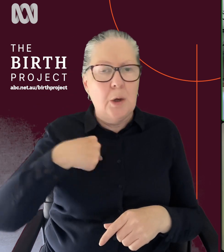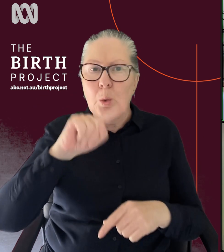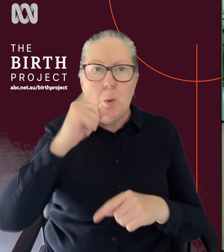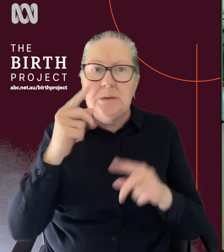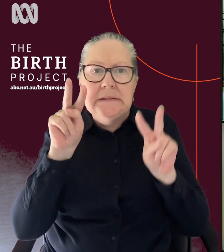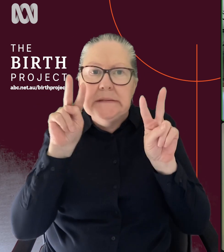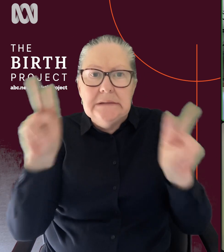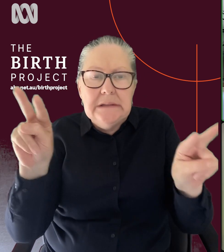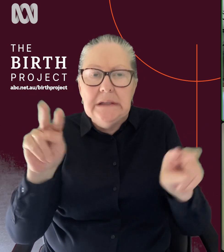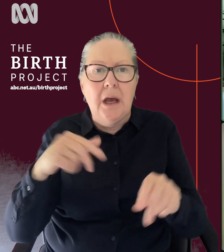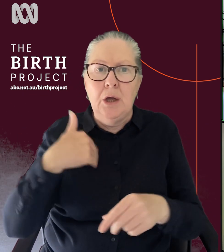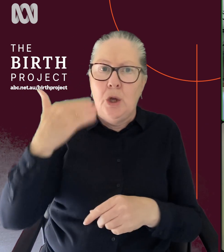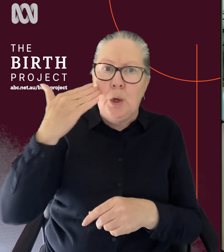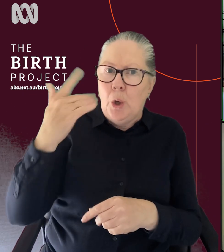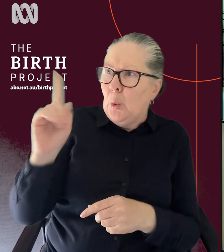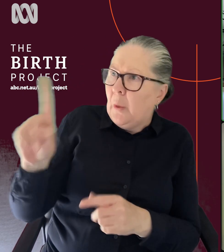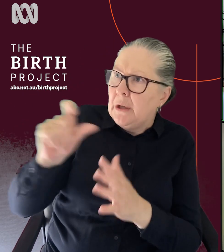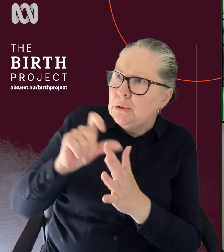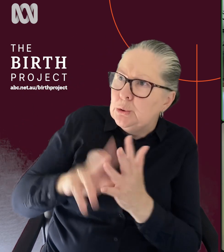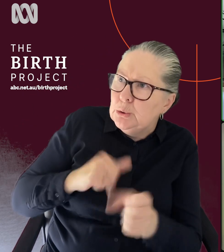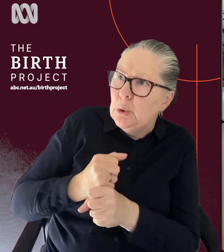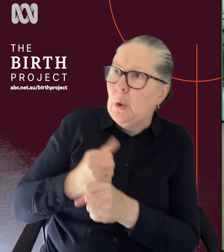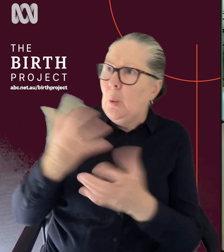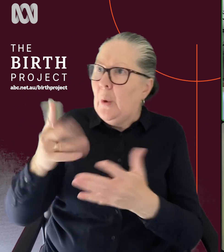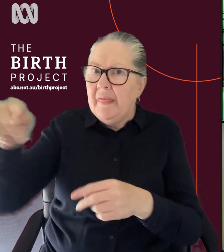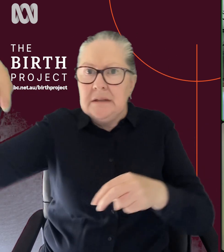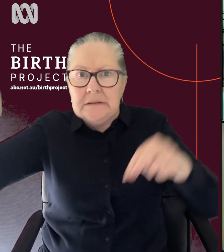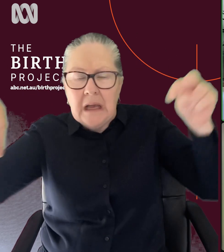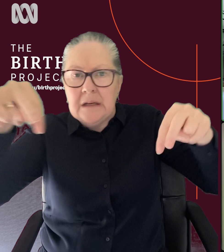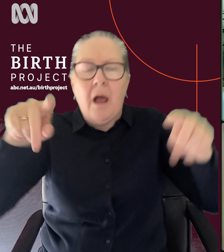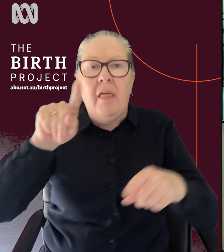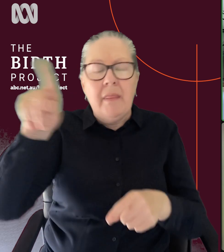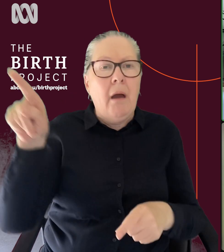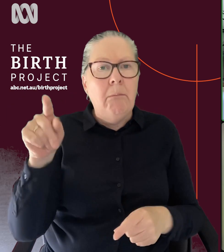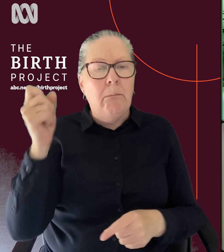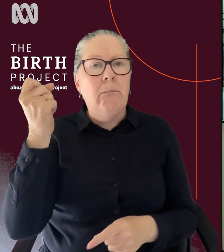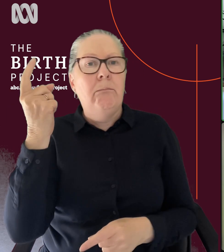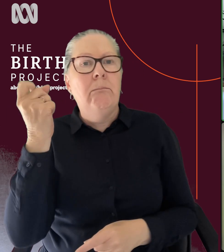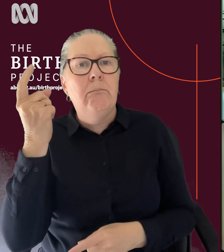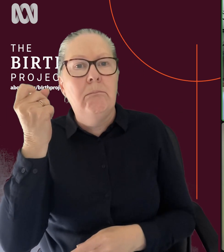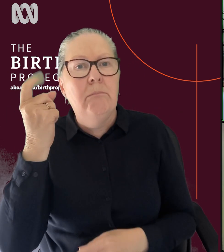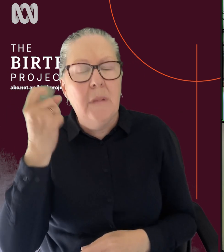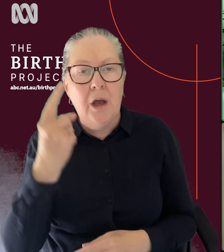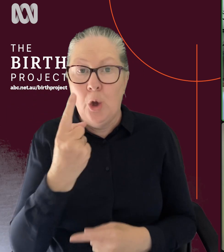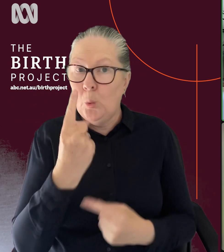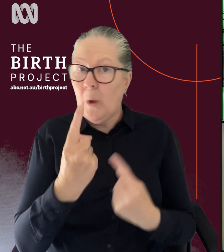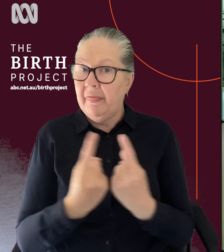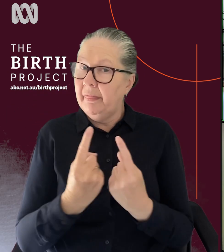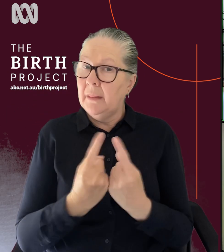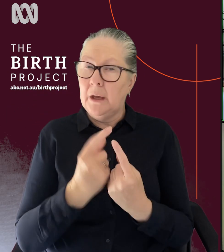doing or who they were or where they were. And so they took all that into consideration. And I think the one thing we know that is going to help any